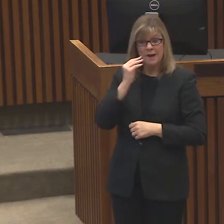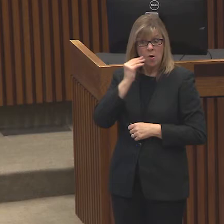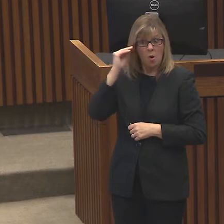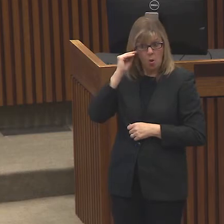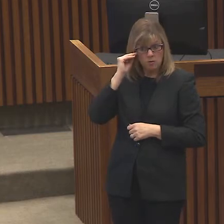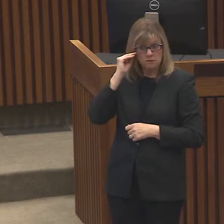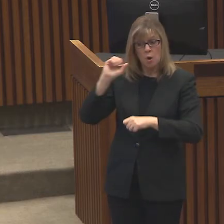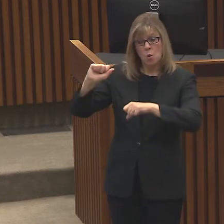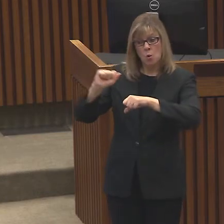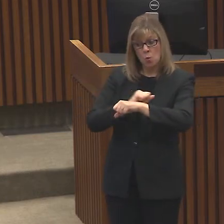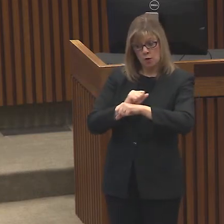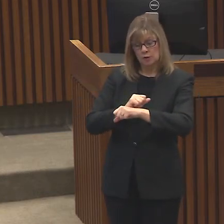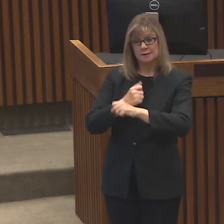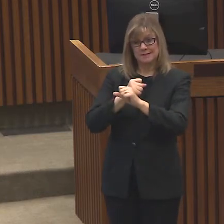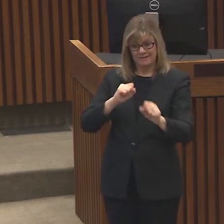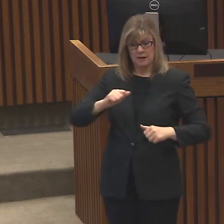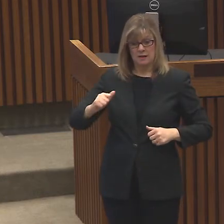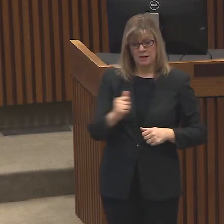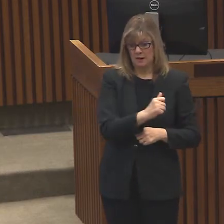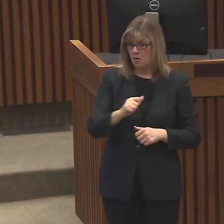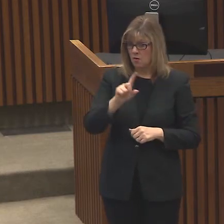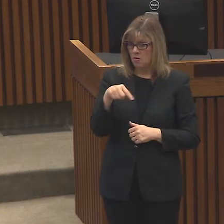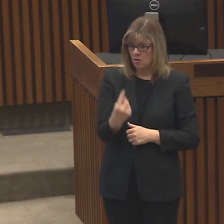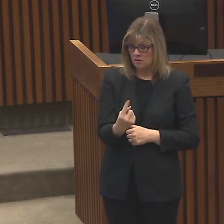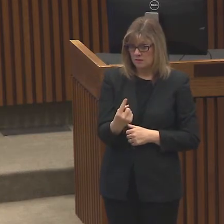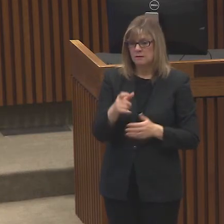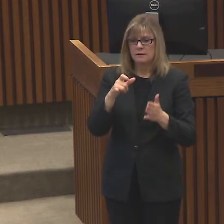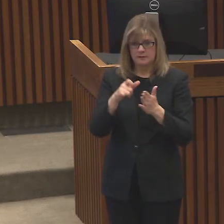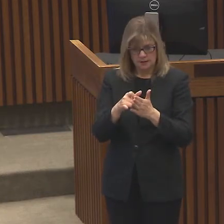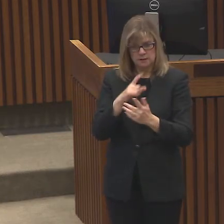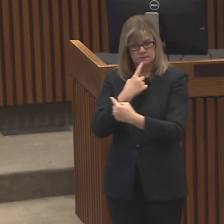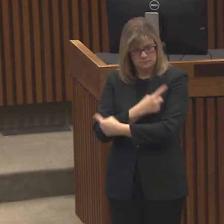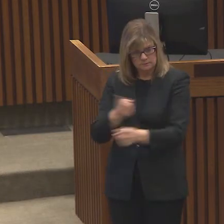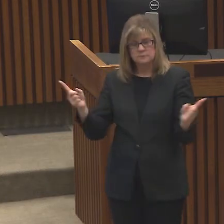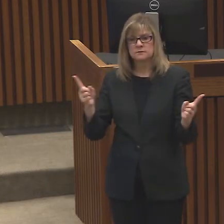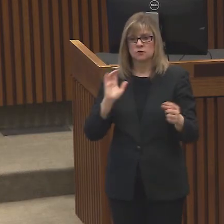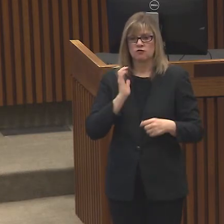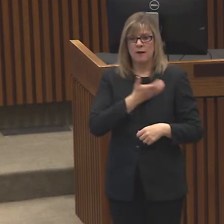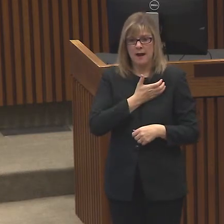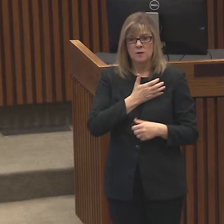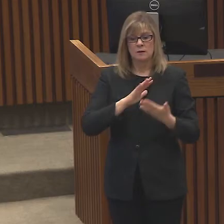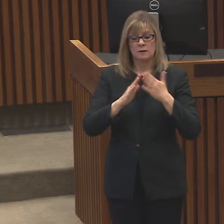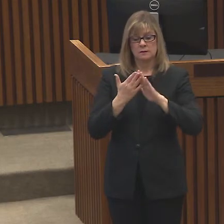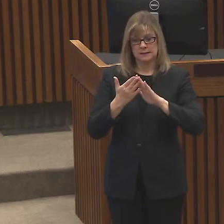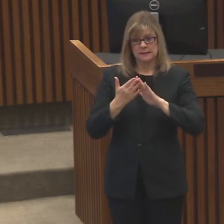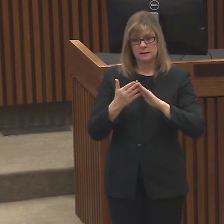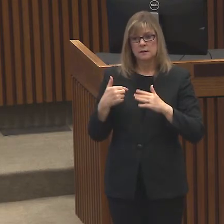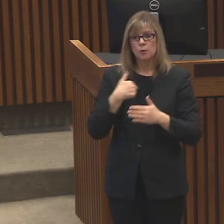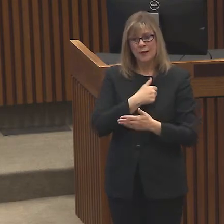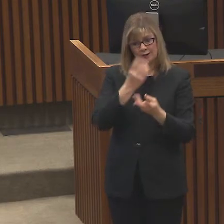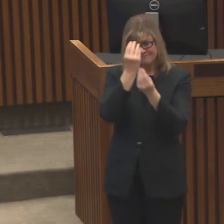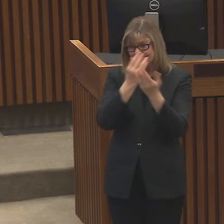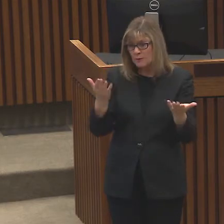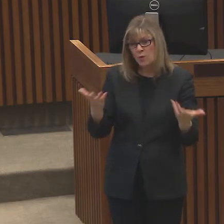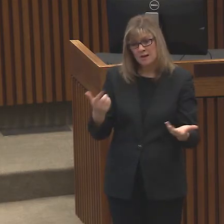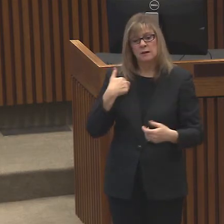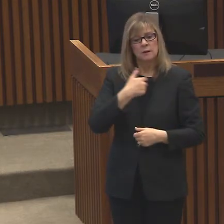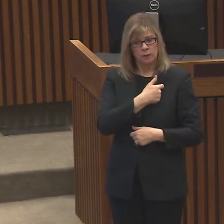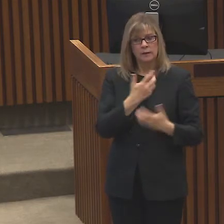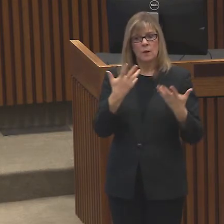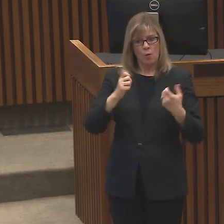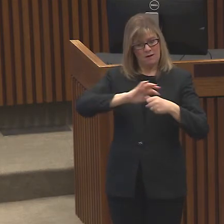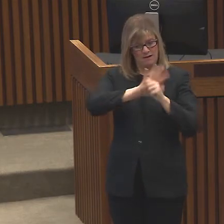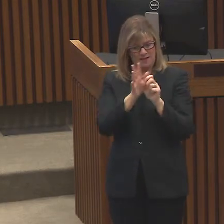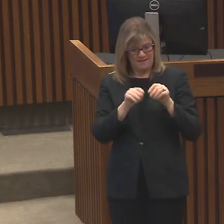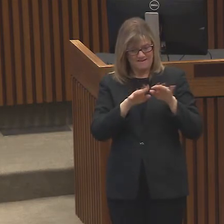County, we are sending the message to all of our citizens that we want to defeat the virus and get back to business